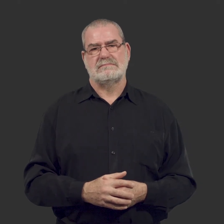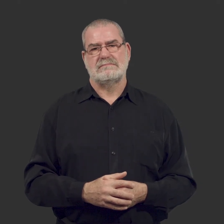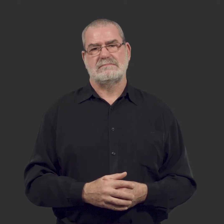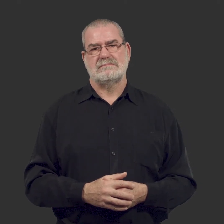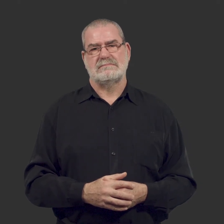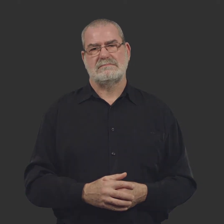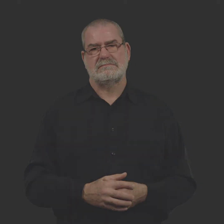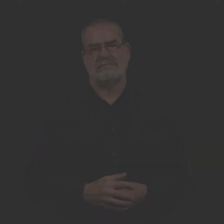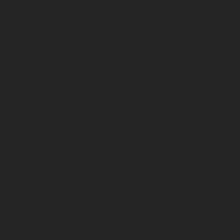End of video.